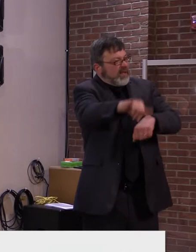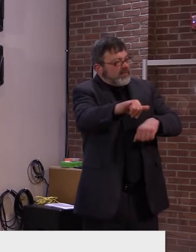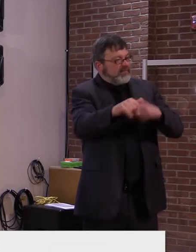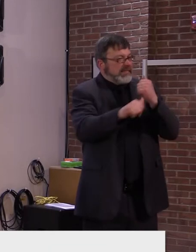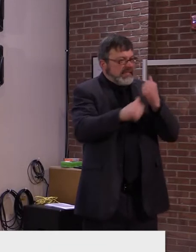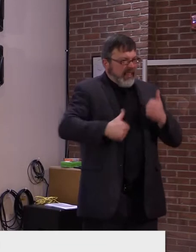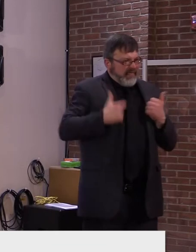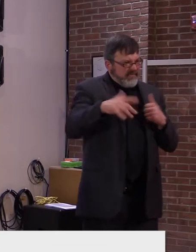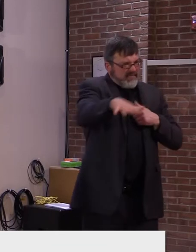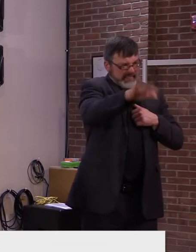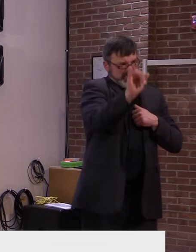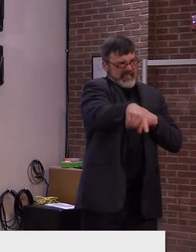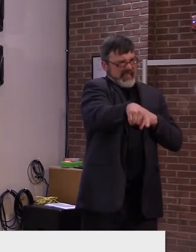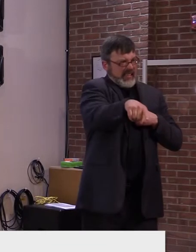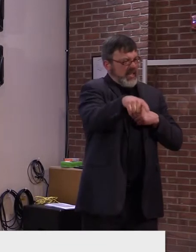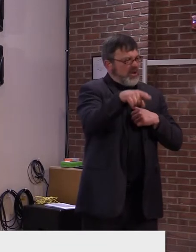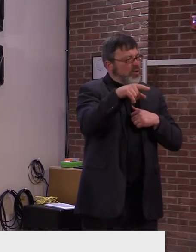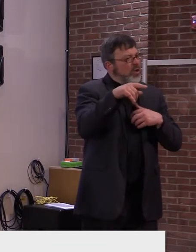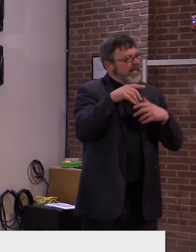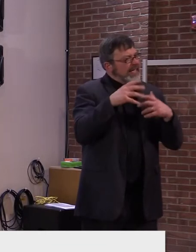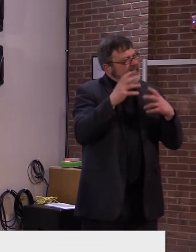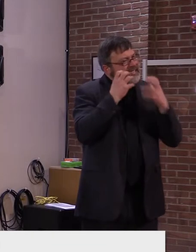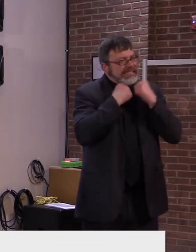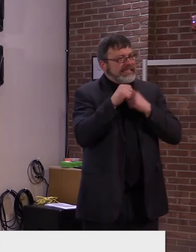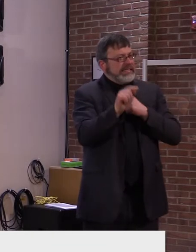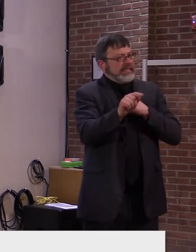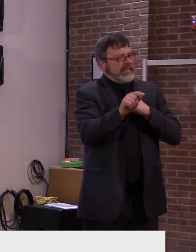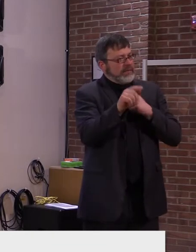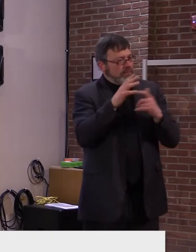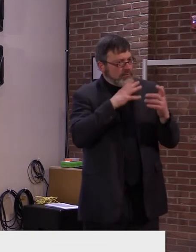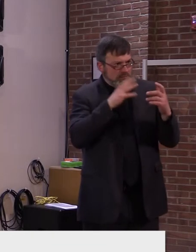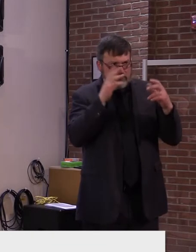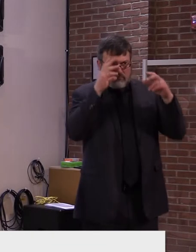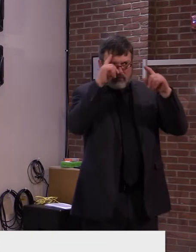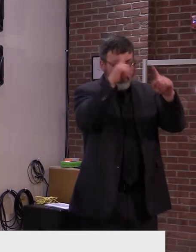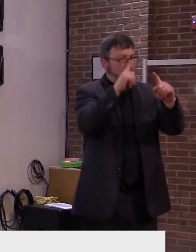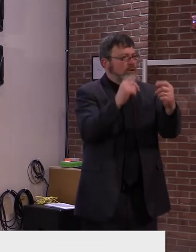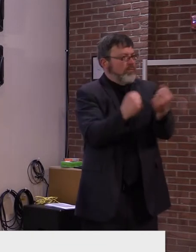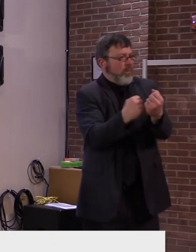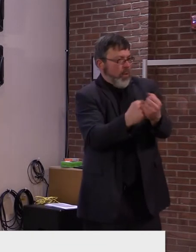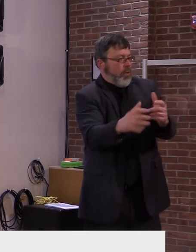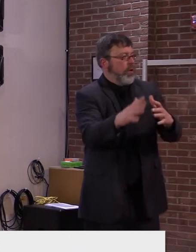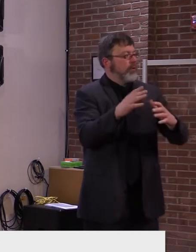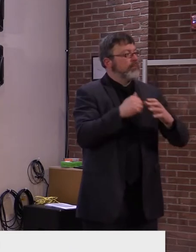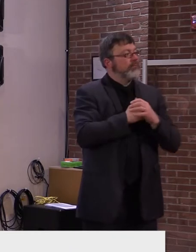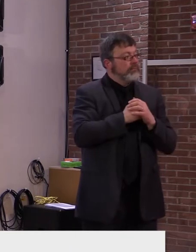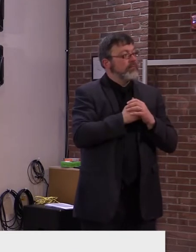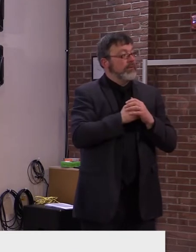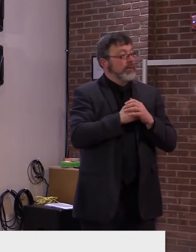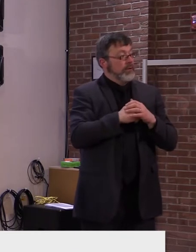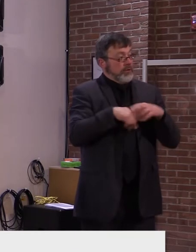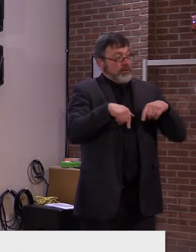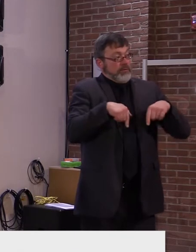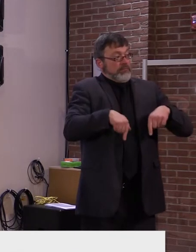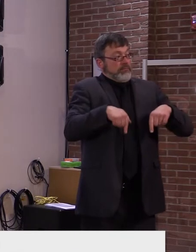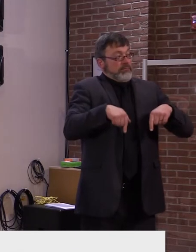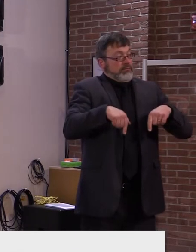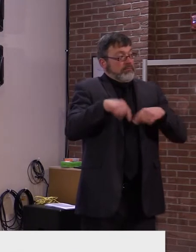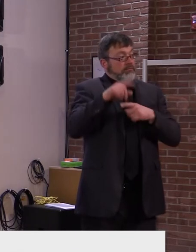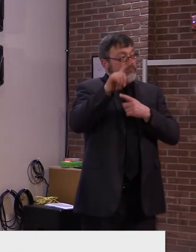occurred in Vermont from COVID-19 125 have were residents of long-term care facilities.